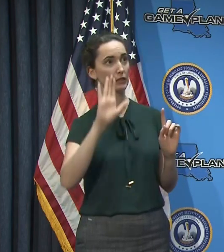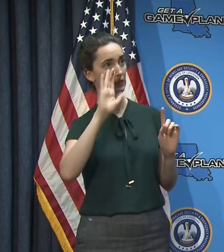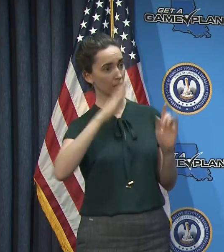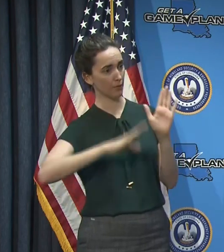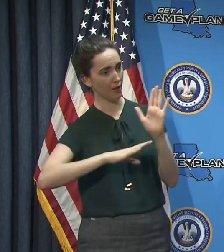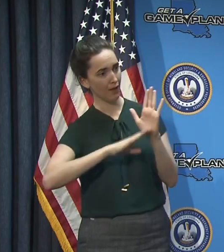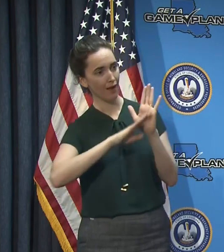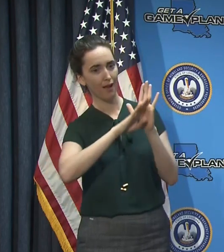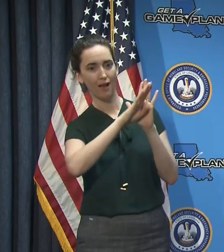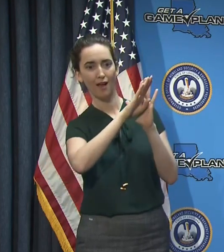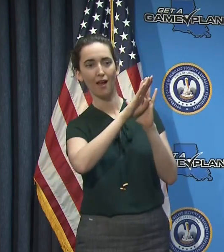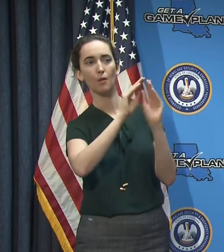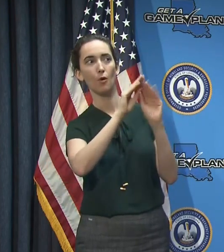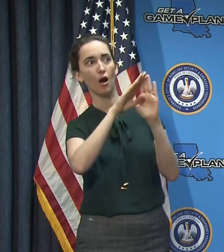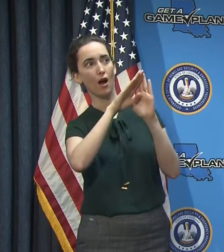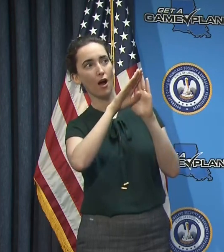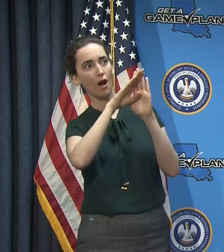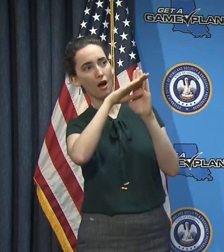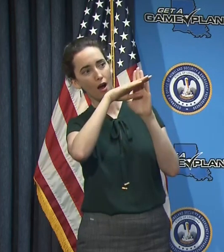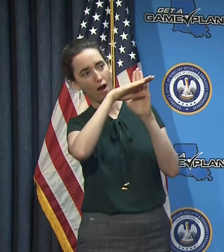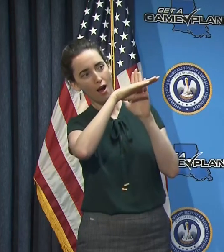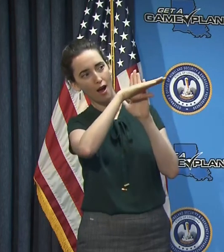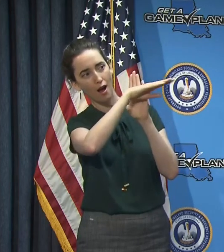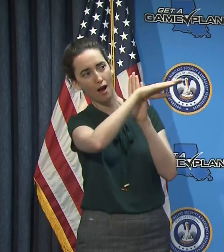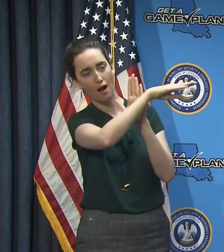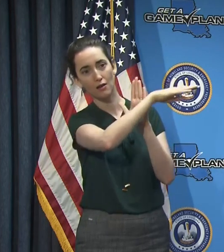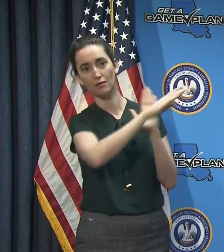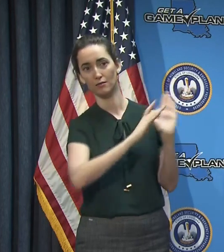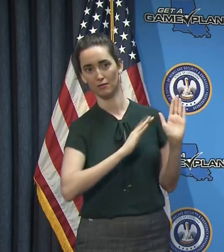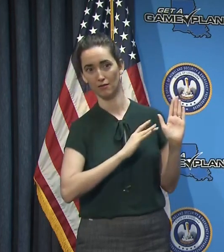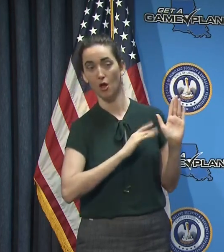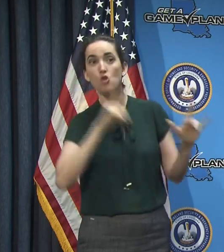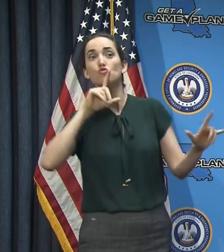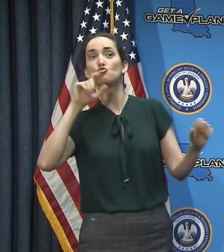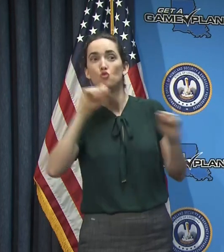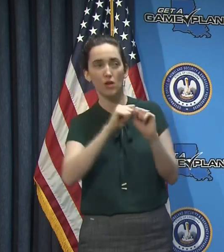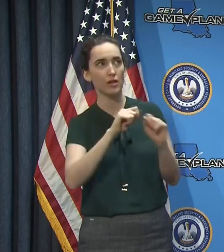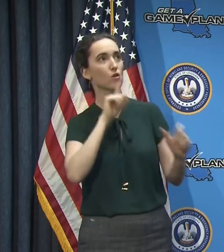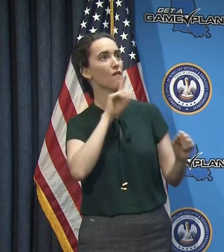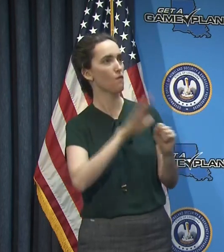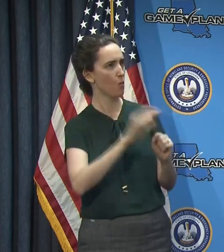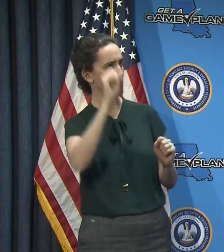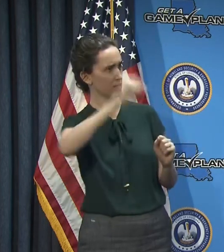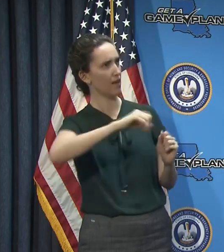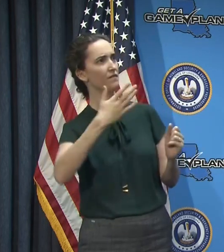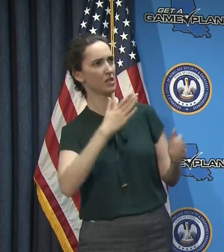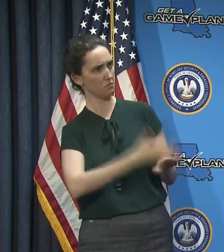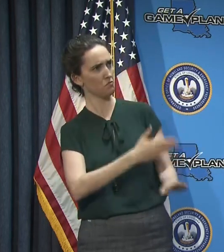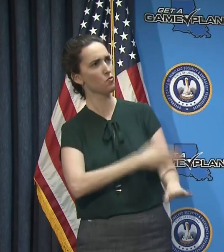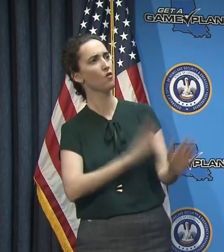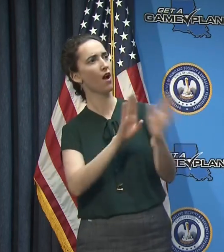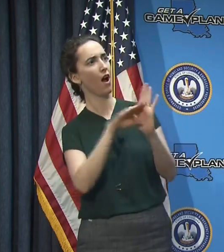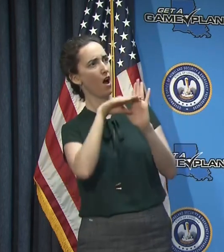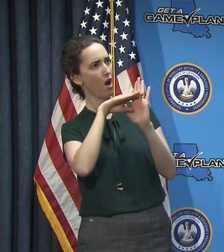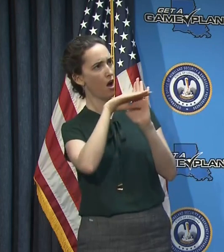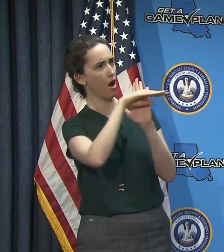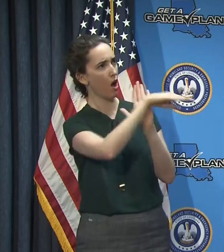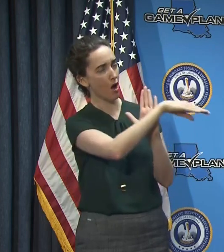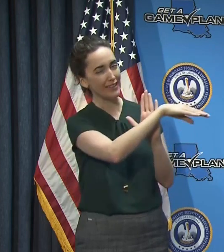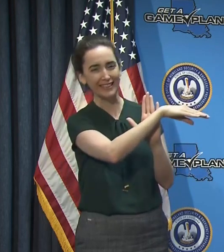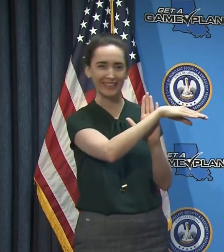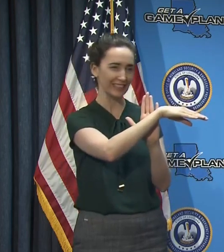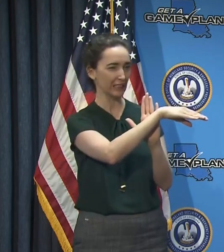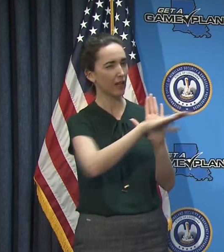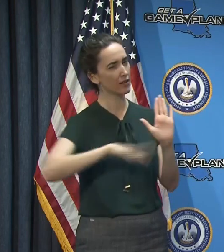starting to flatten the curve. We can't say that it's truly flattened yet. But every day over the past